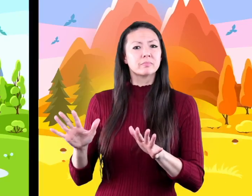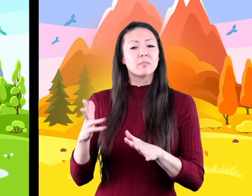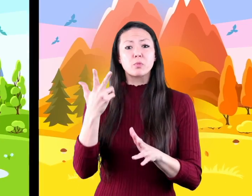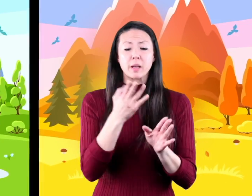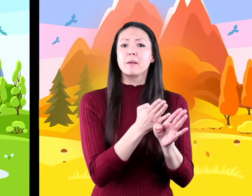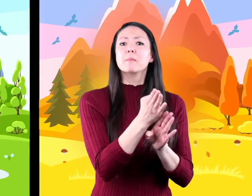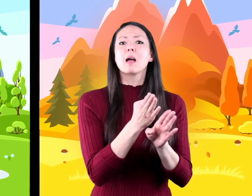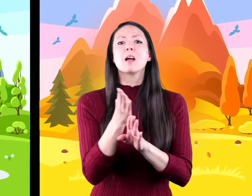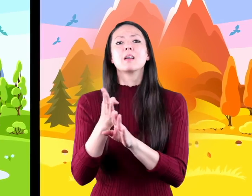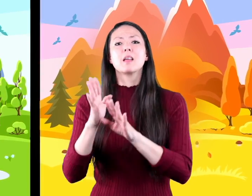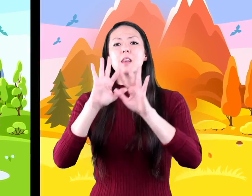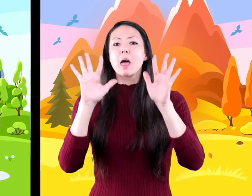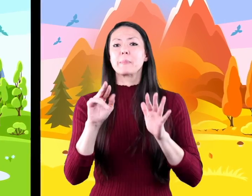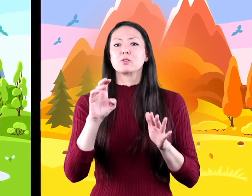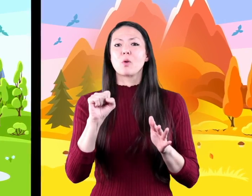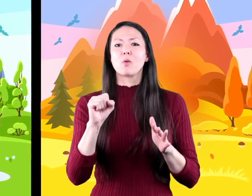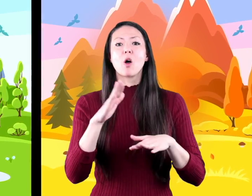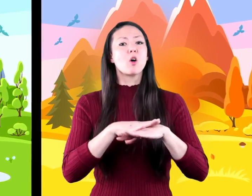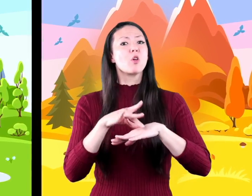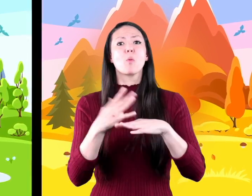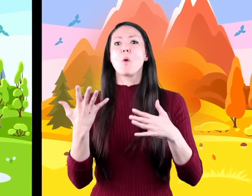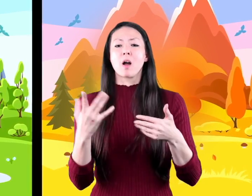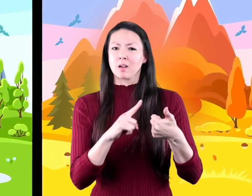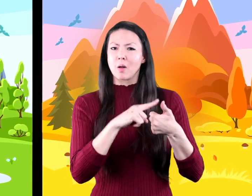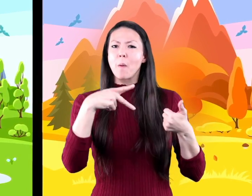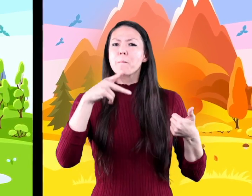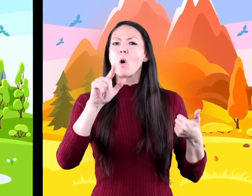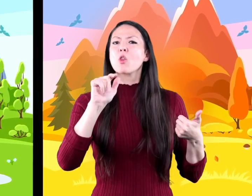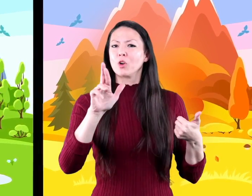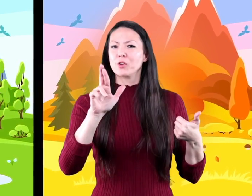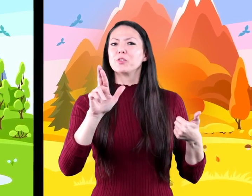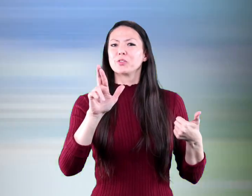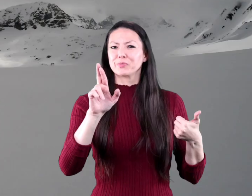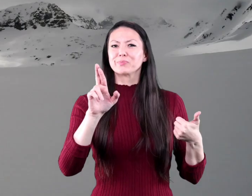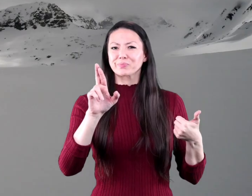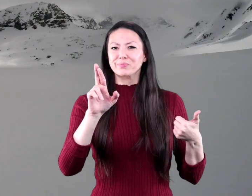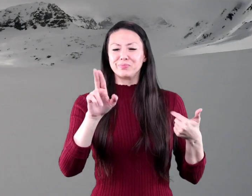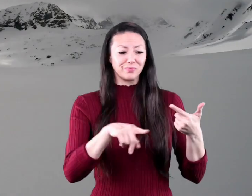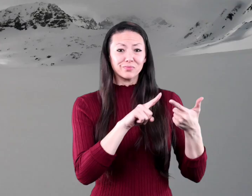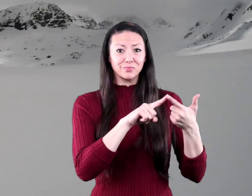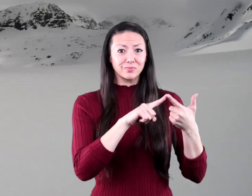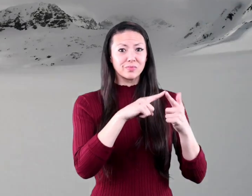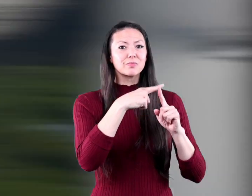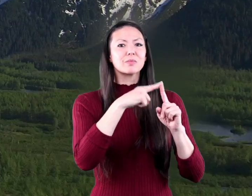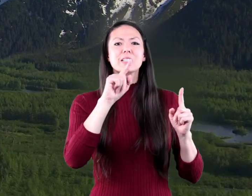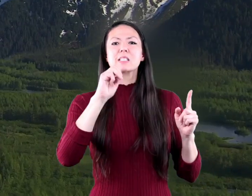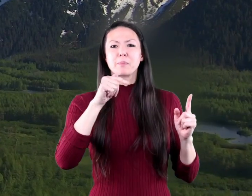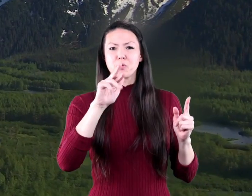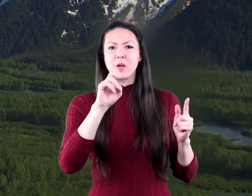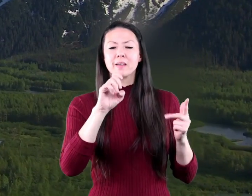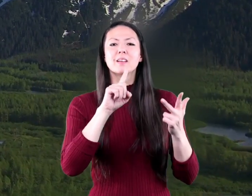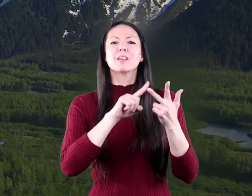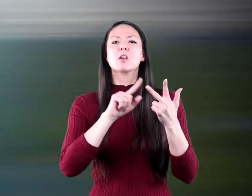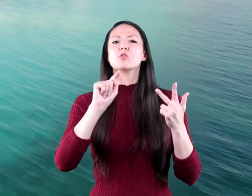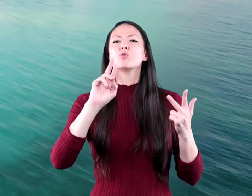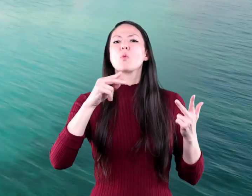three main climate zones on the earth they are polar temperate and tropical